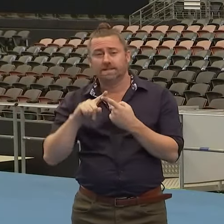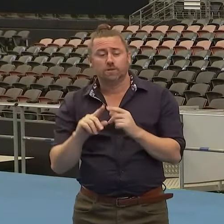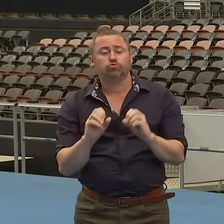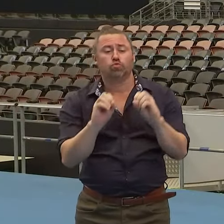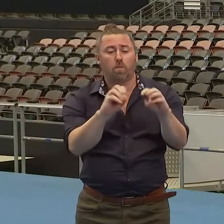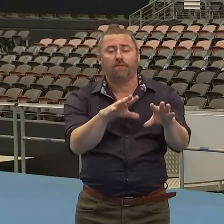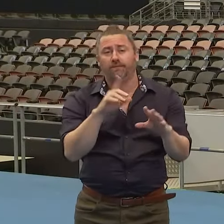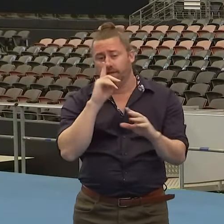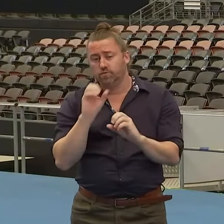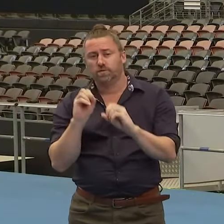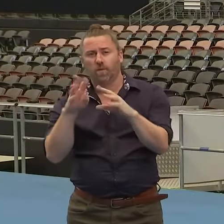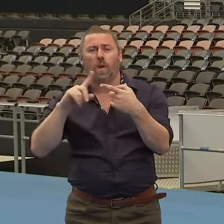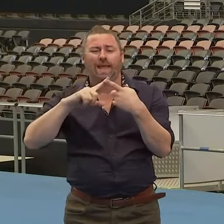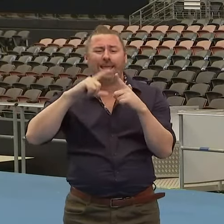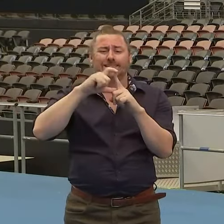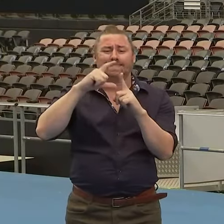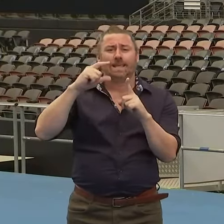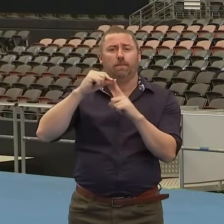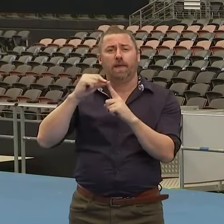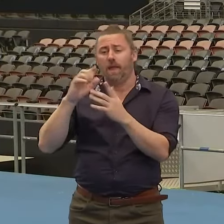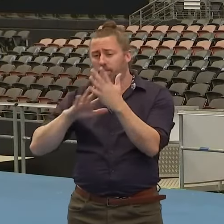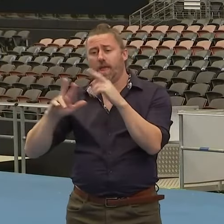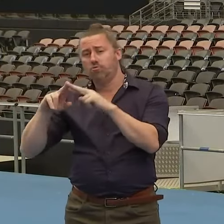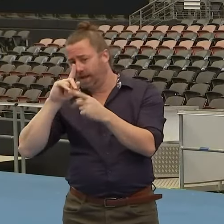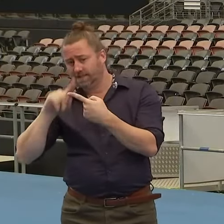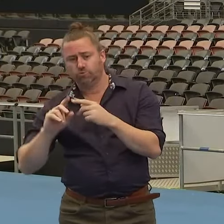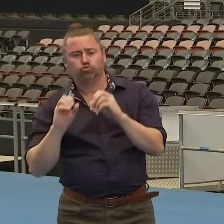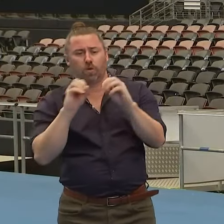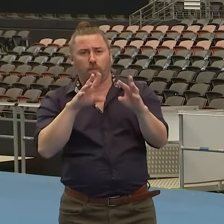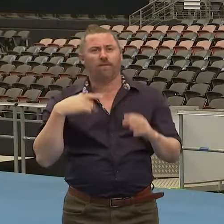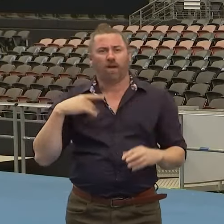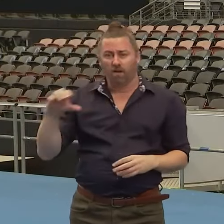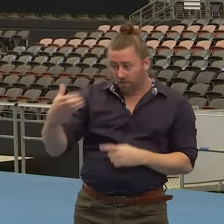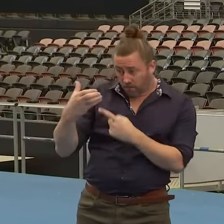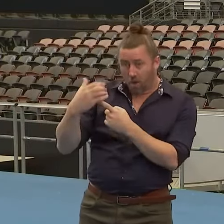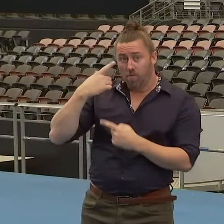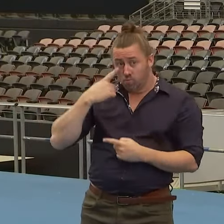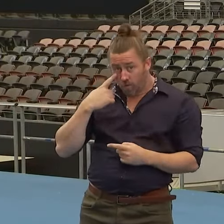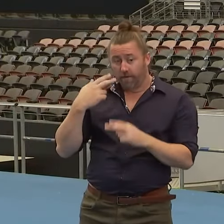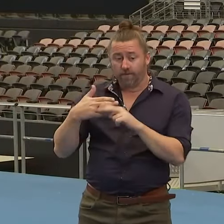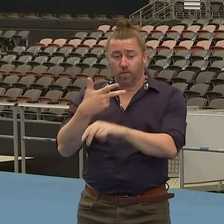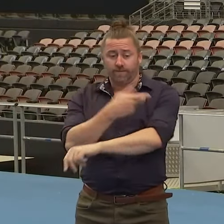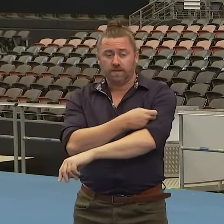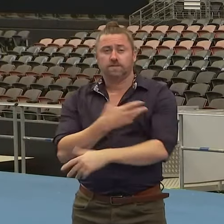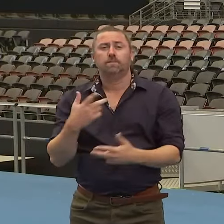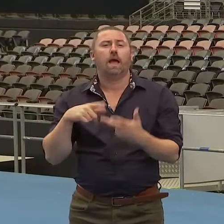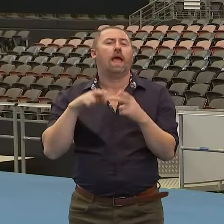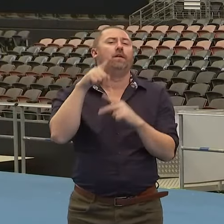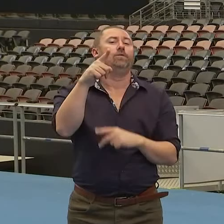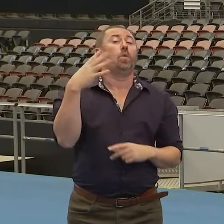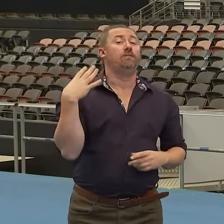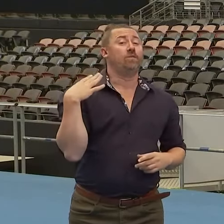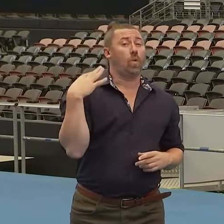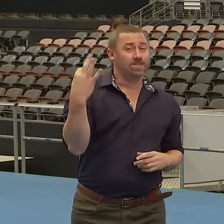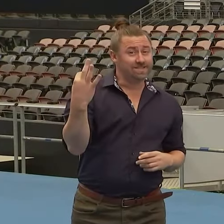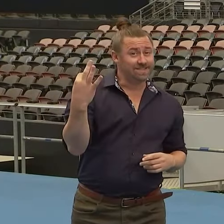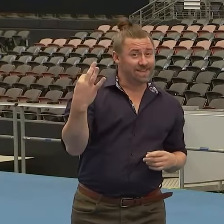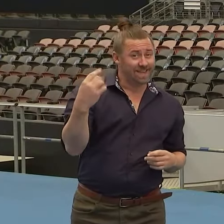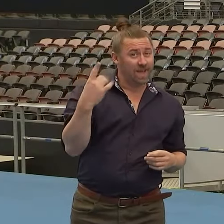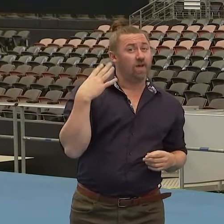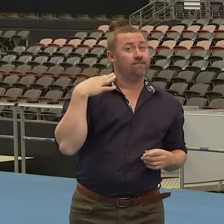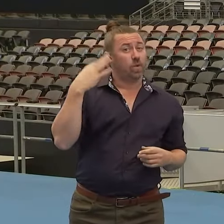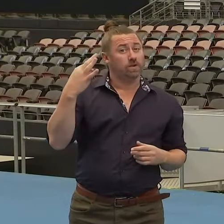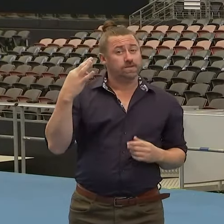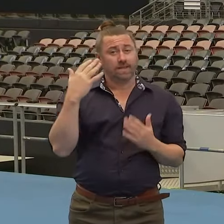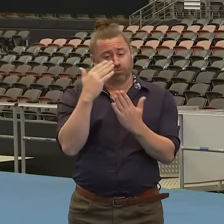CDEP centres as well. So no, we're not requiring vaccination. But obviously, if you're a regular volunteer, like the mandate that's in